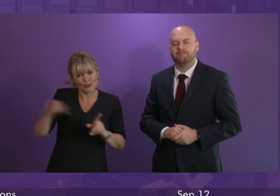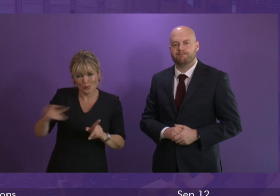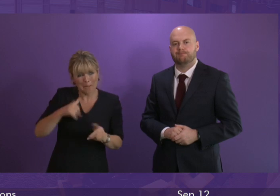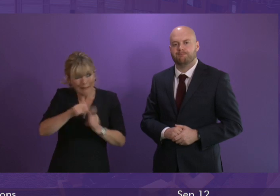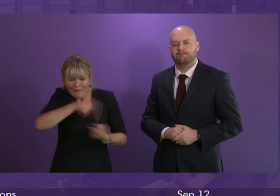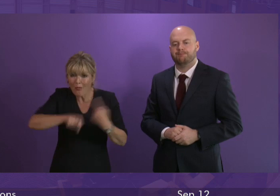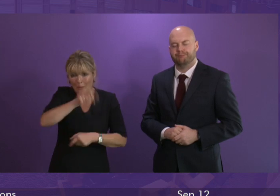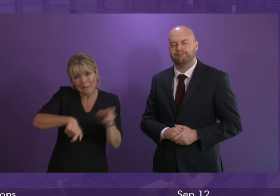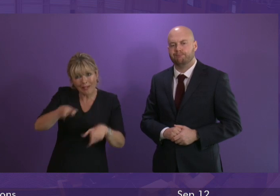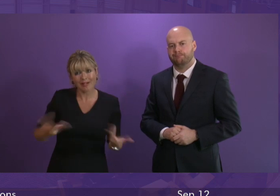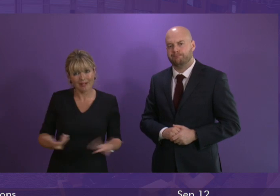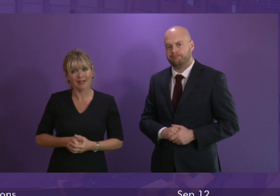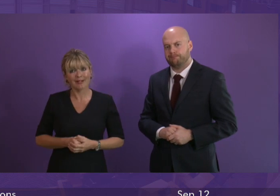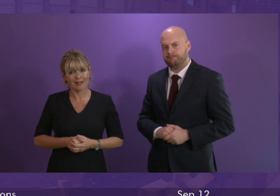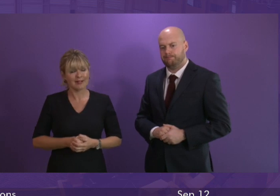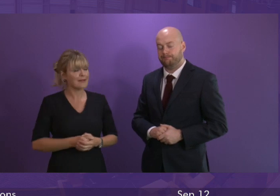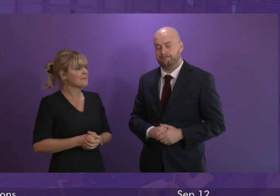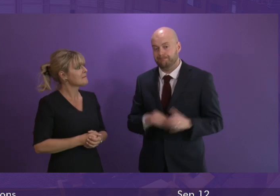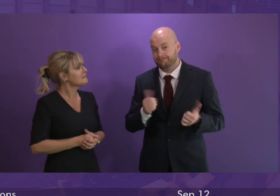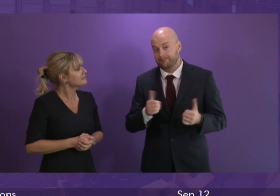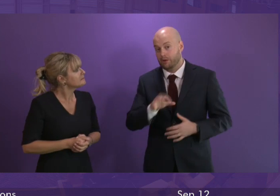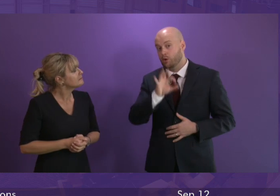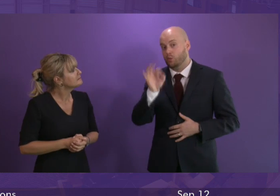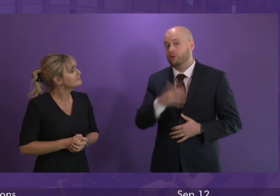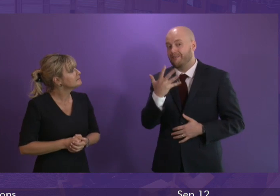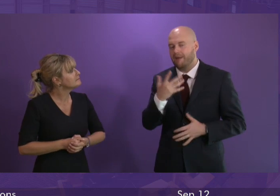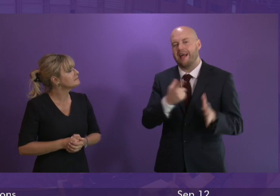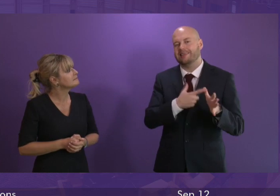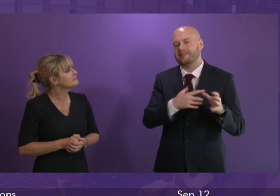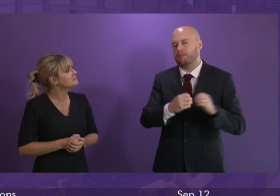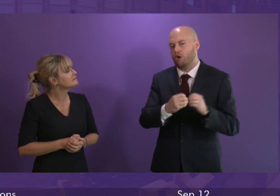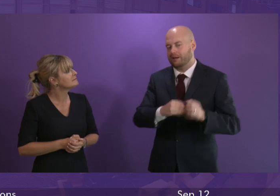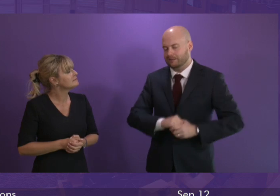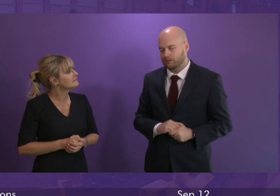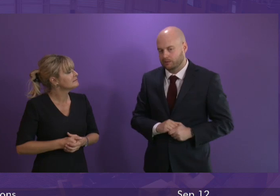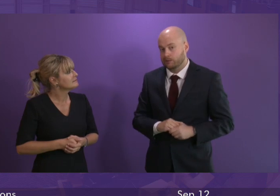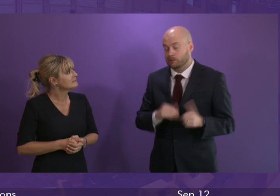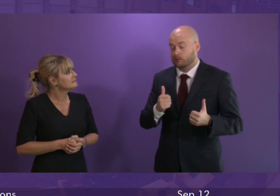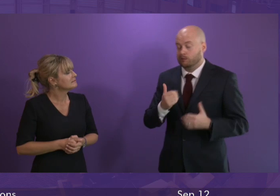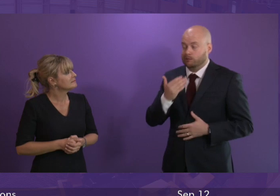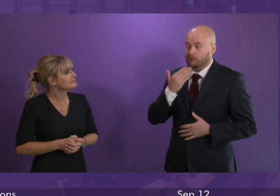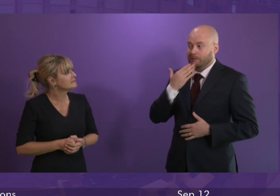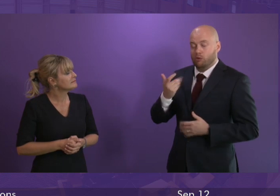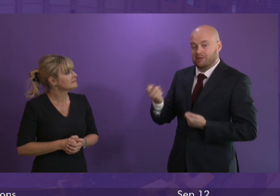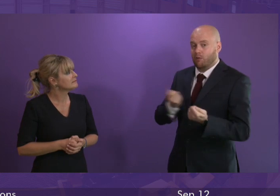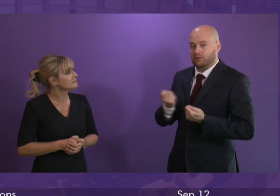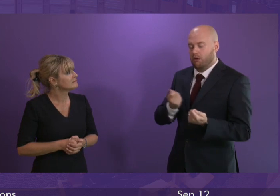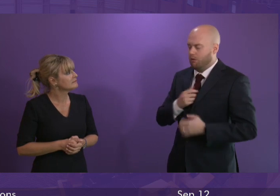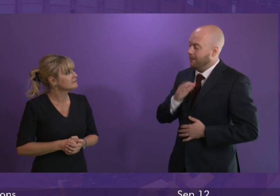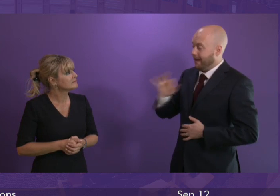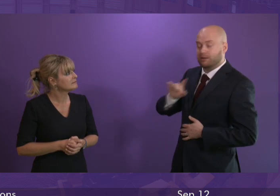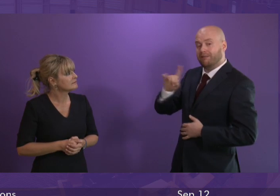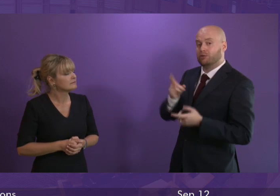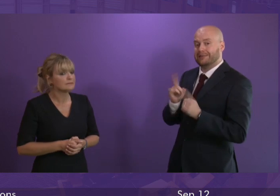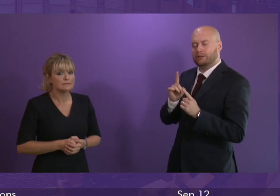all of us question number five Alexander Burnett can I thank the presiding officer and ask for first minister when an action